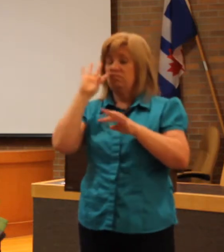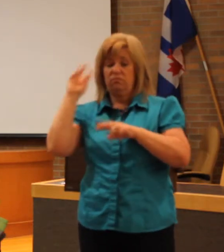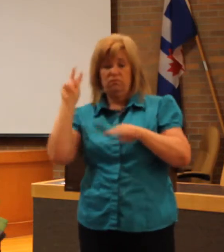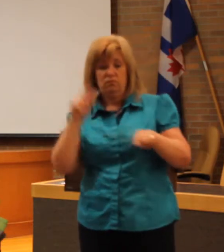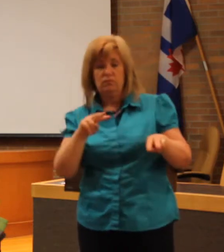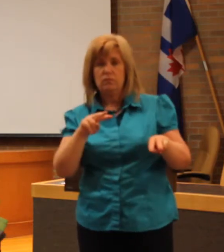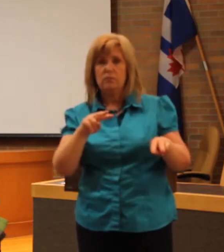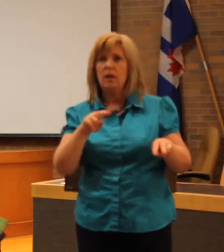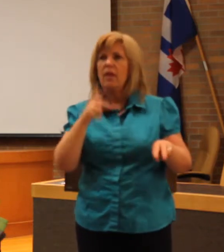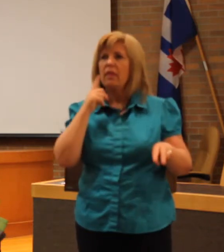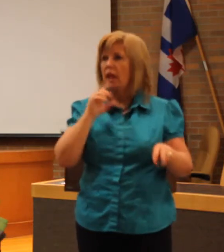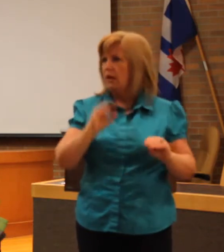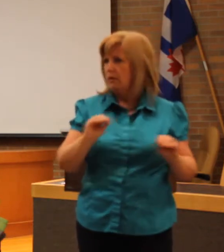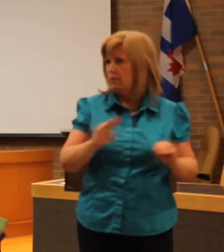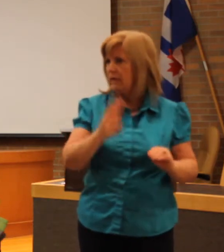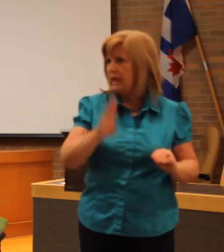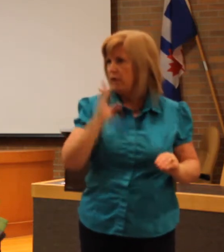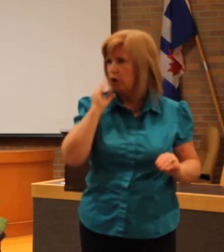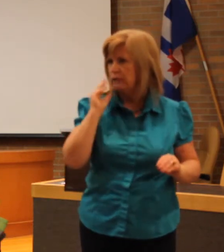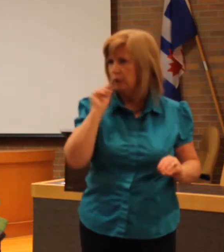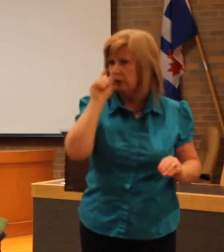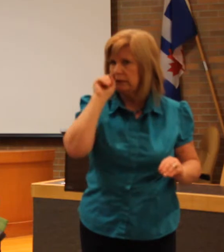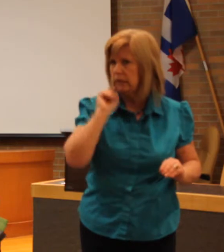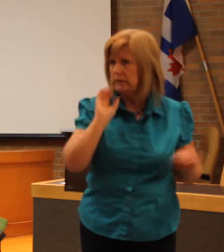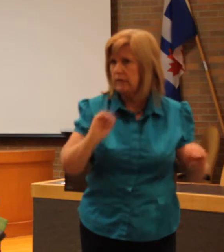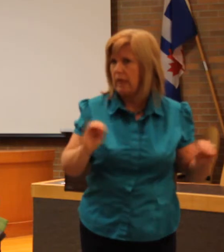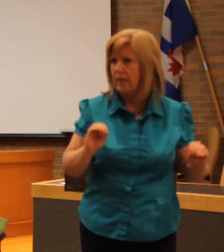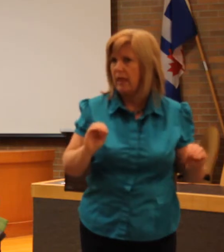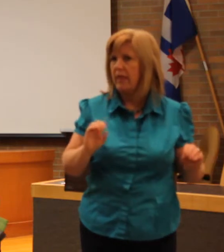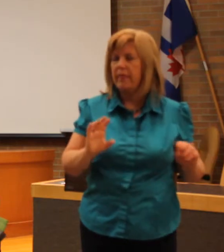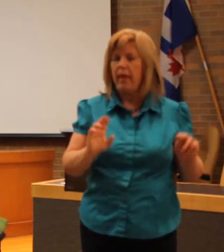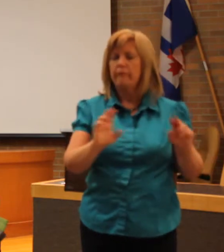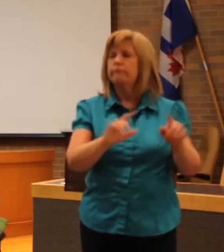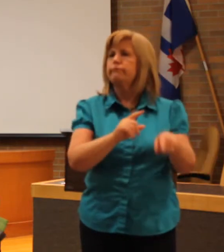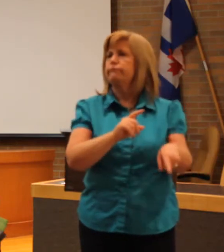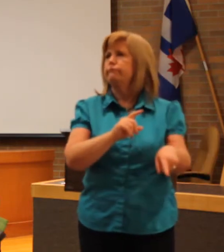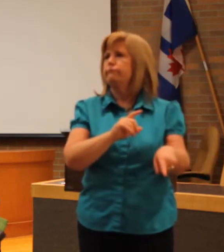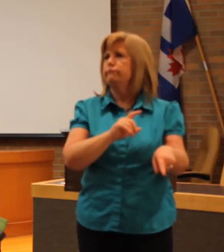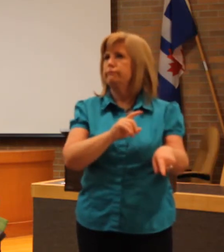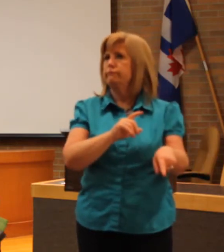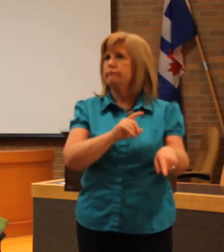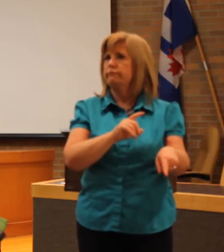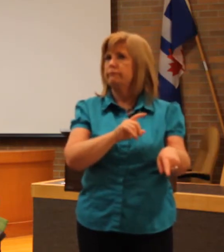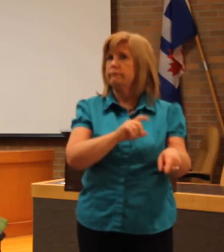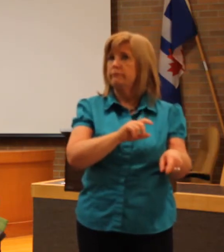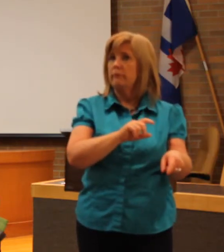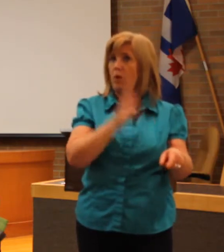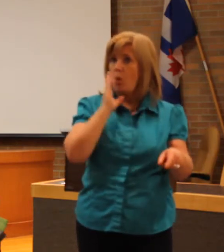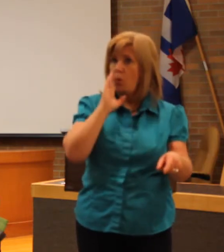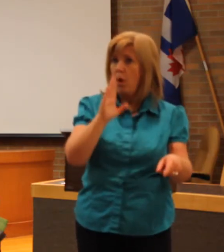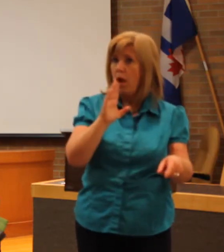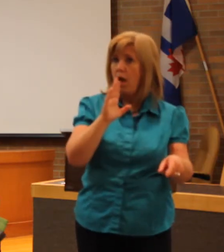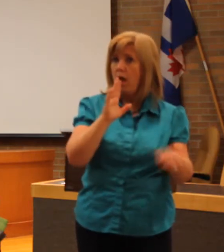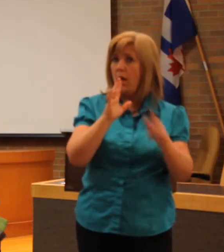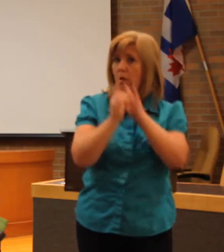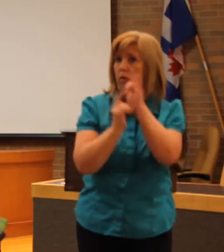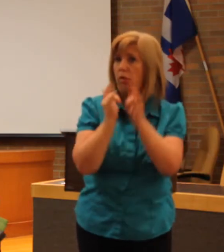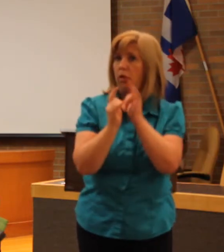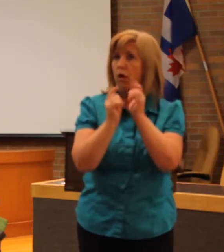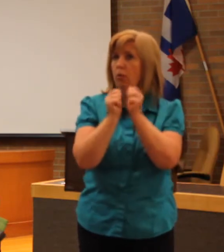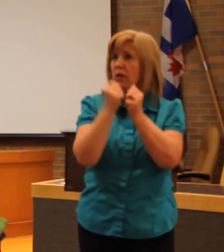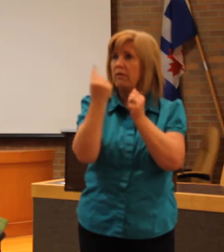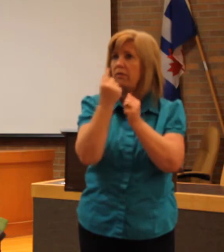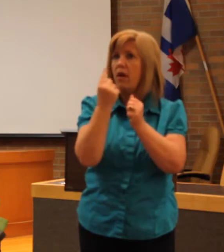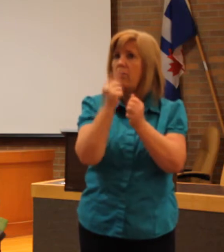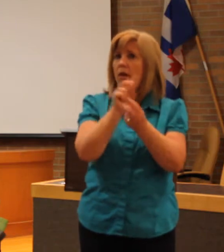sexual beings. We're looked at as asexual or we're looked at as people who would never get into an intimate relationship. Therefore,